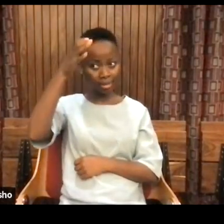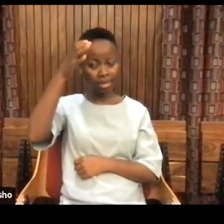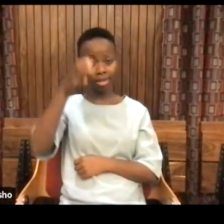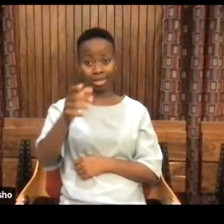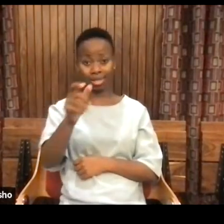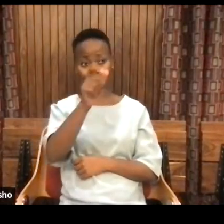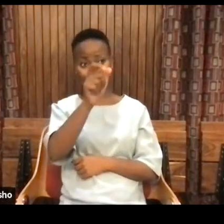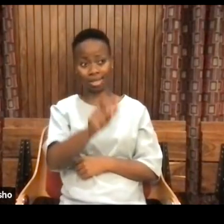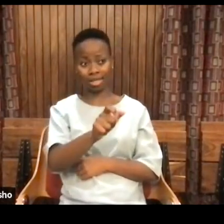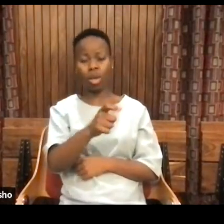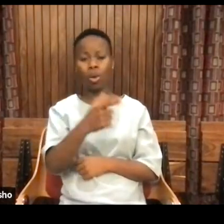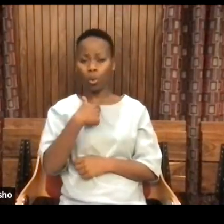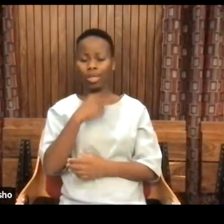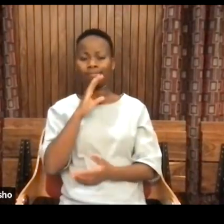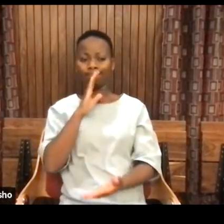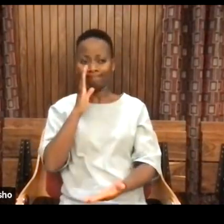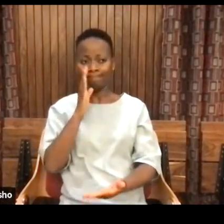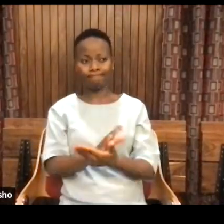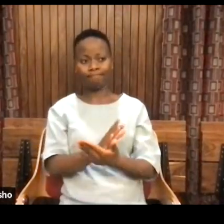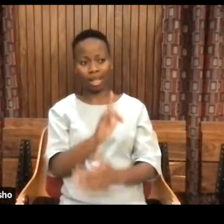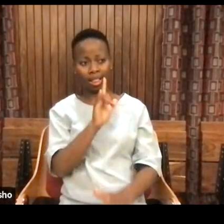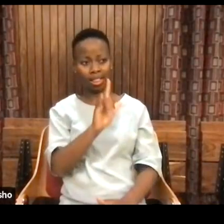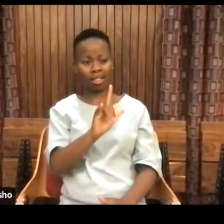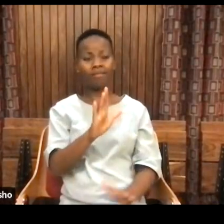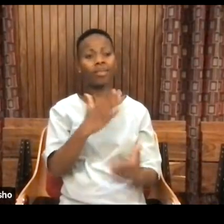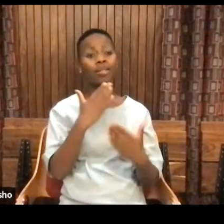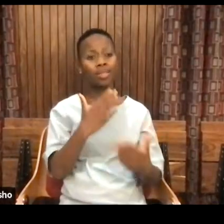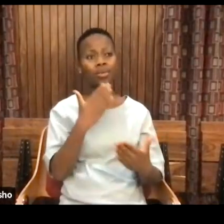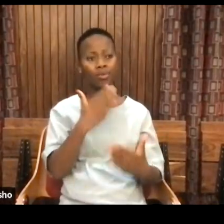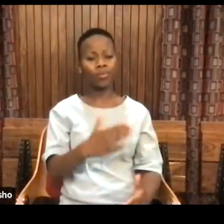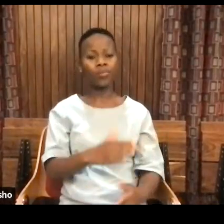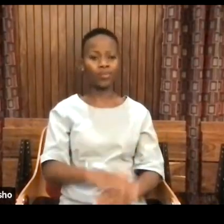say that we love. Thank you.